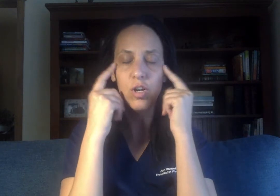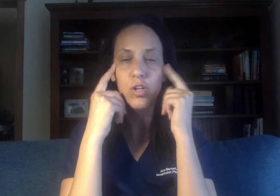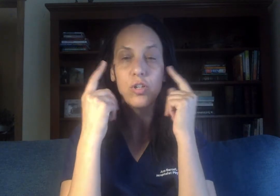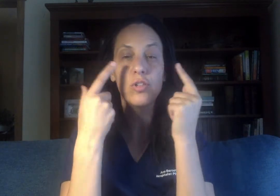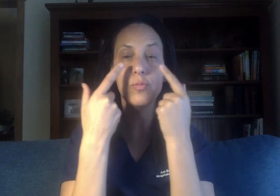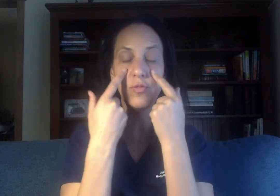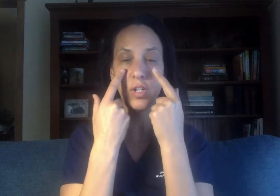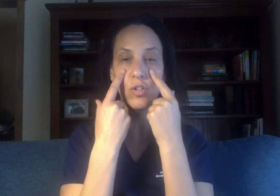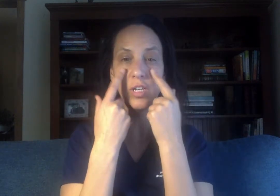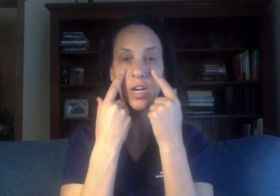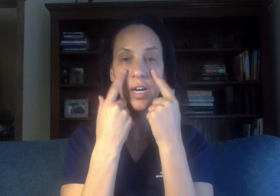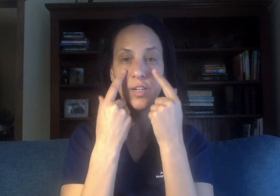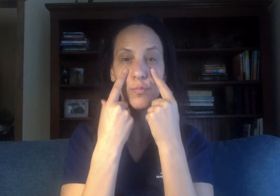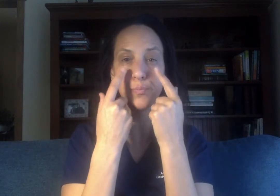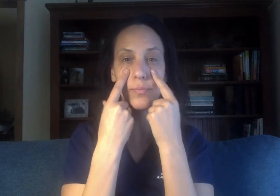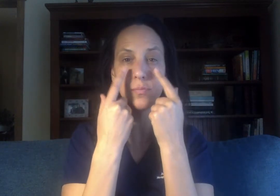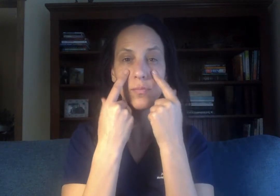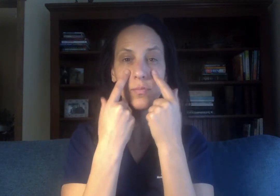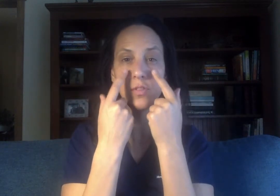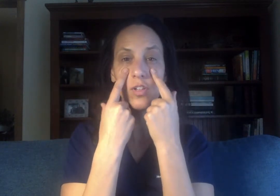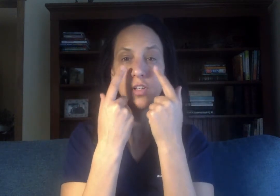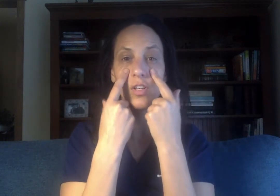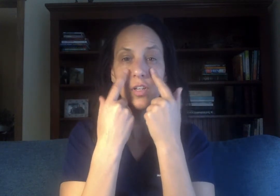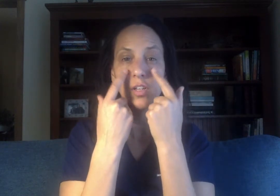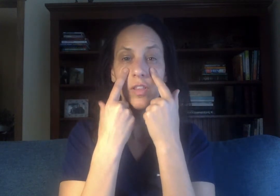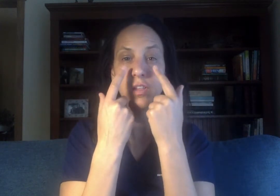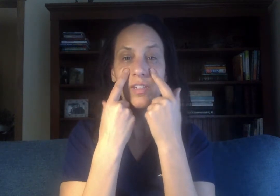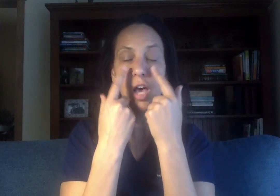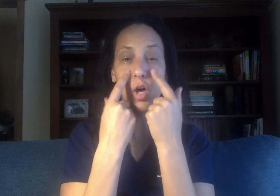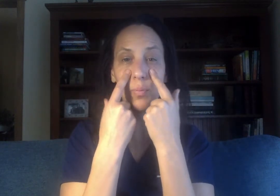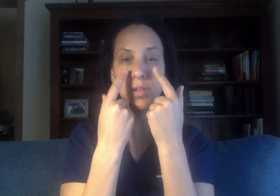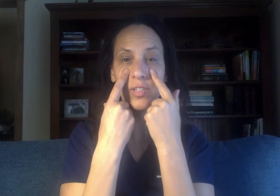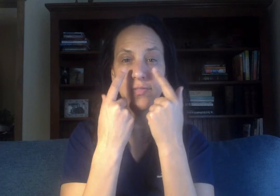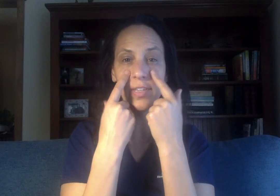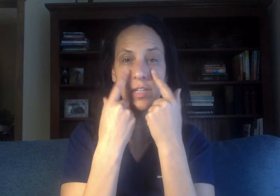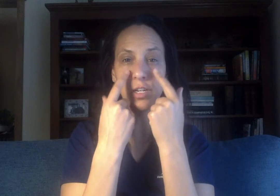Smooth to under the eye. This helpless feeling.